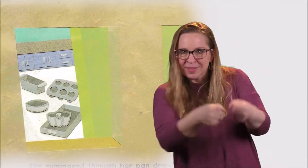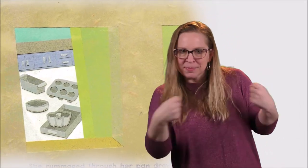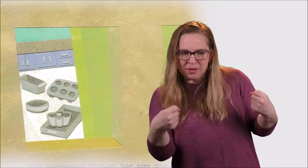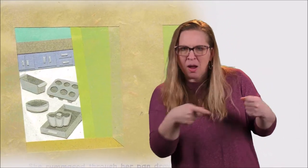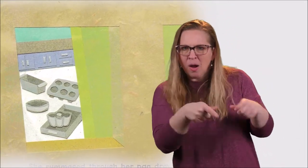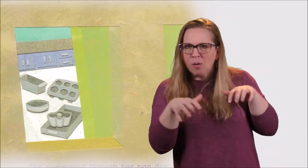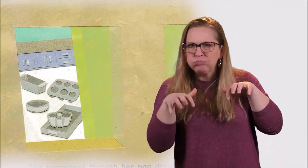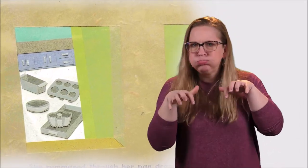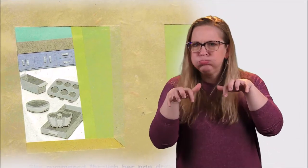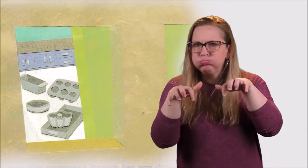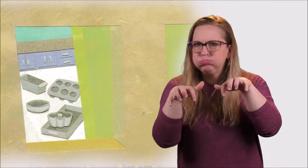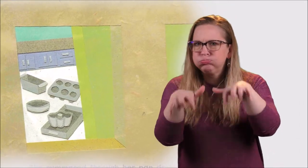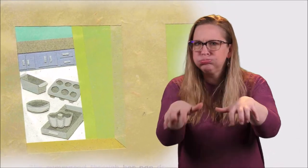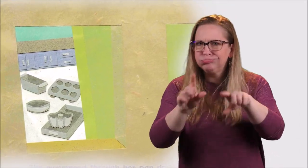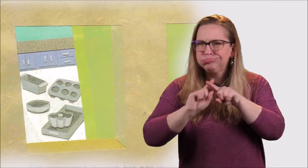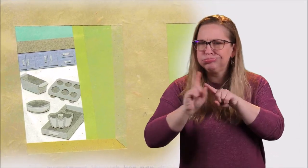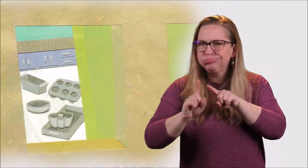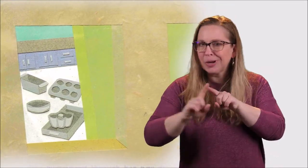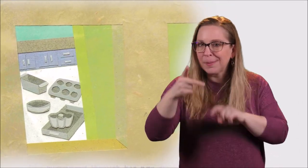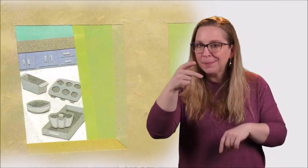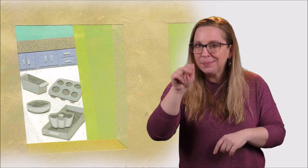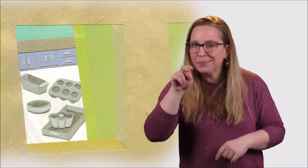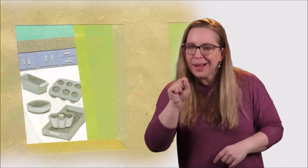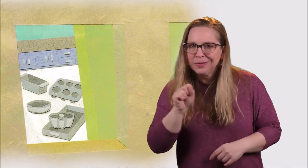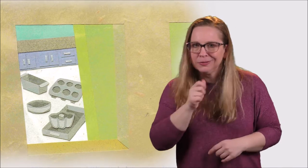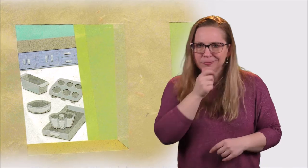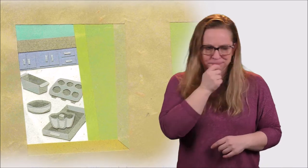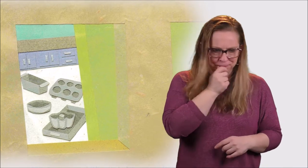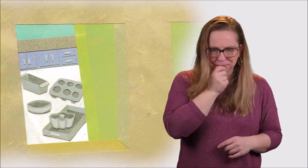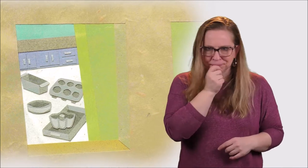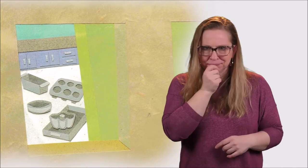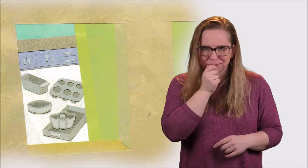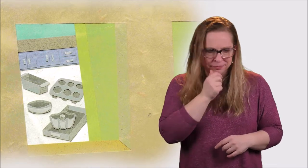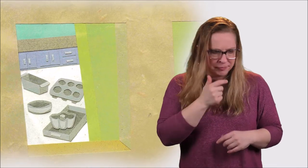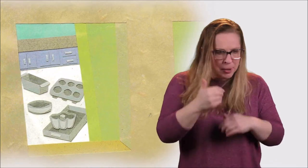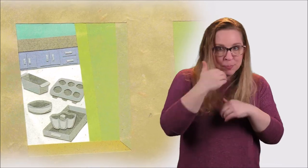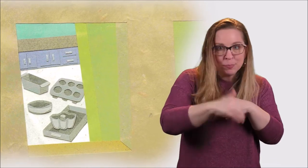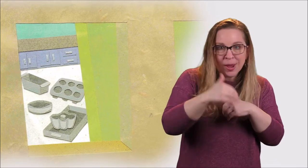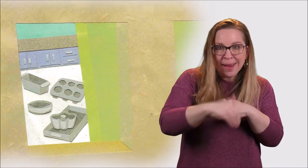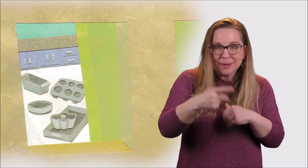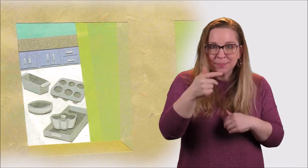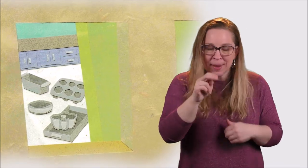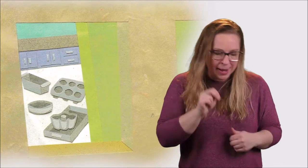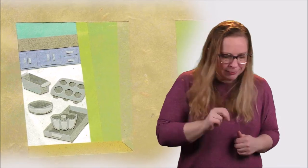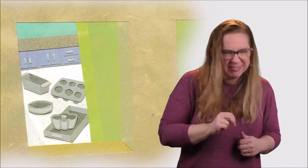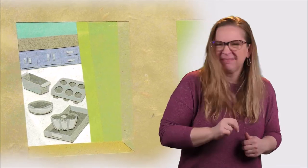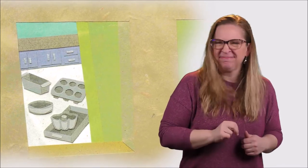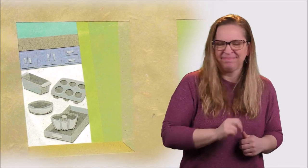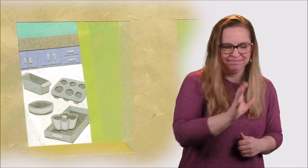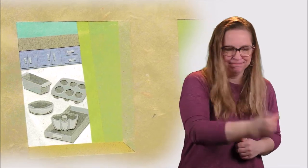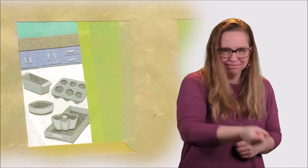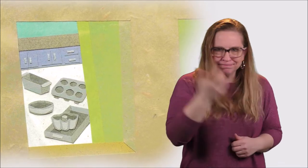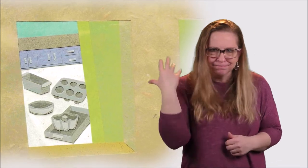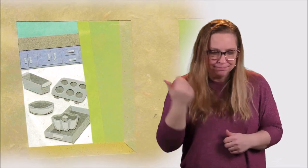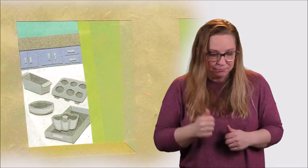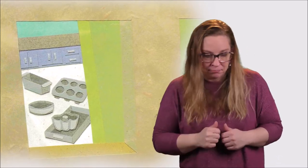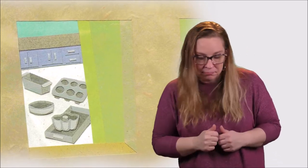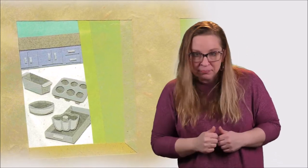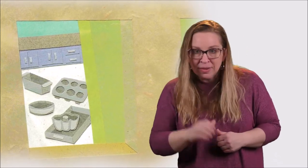She rummaged through her pan drawer. There were bread pans, cake pans, muffin